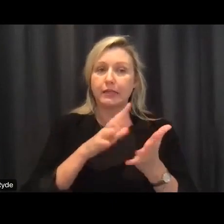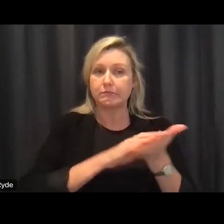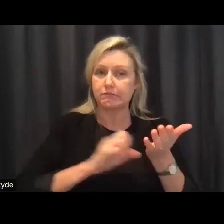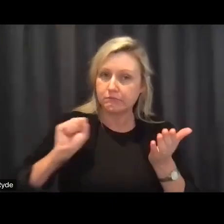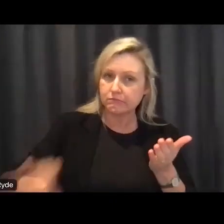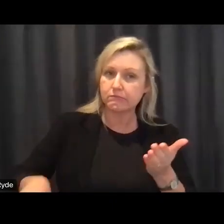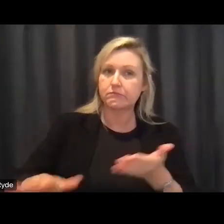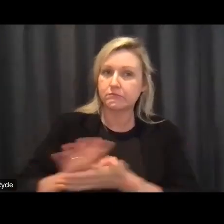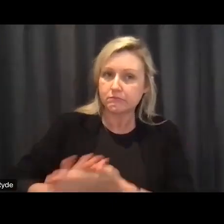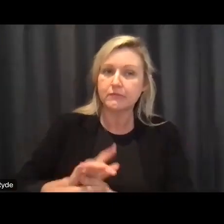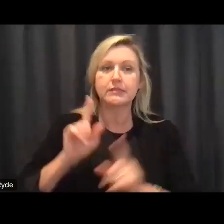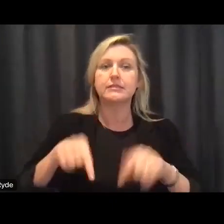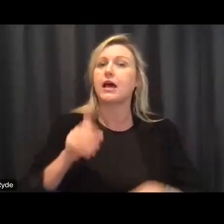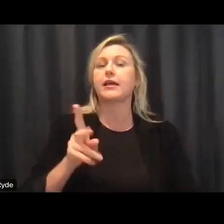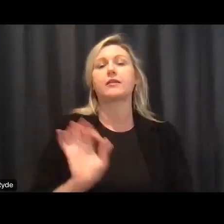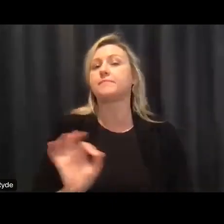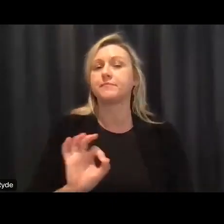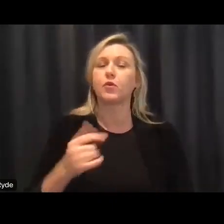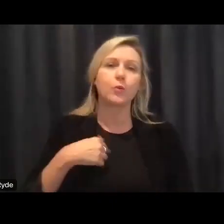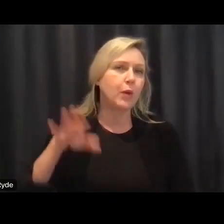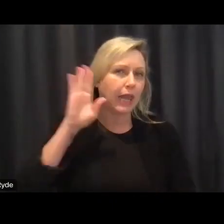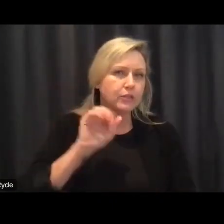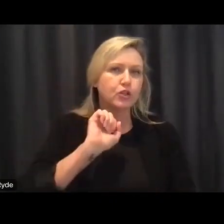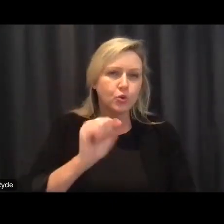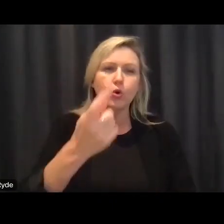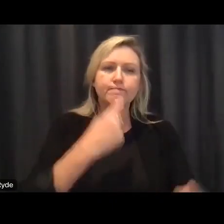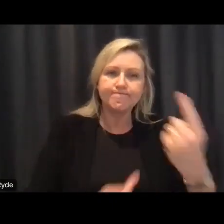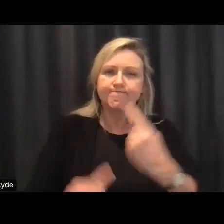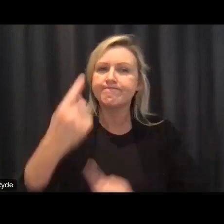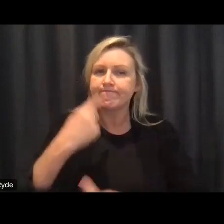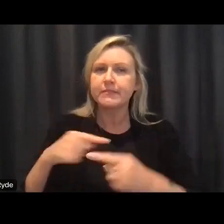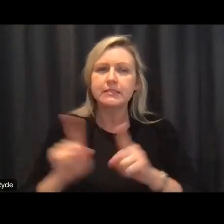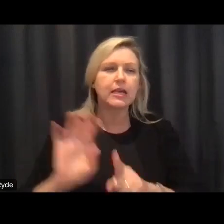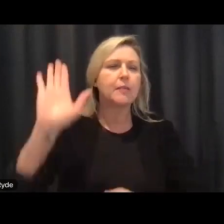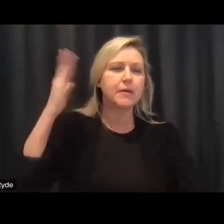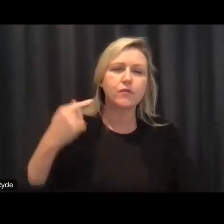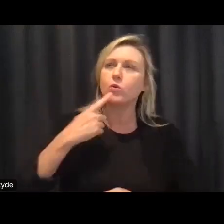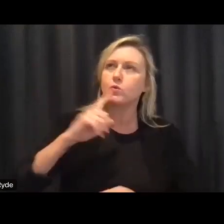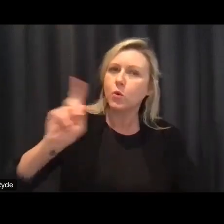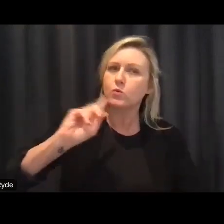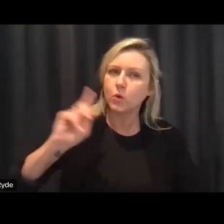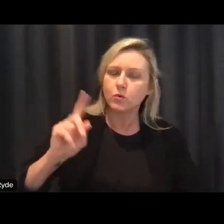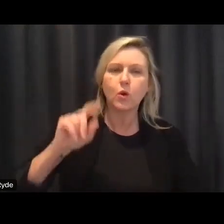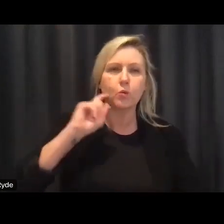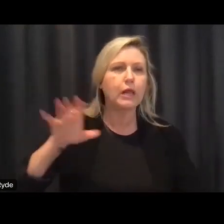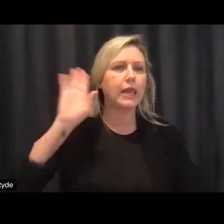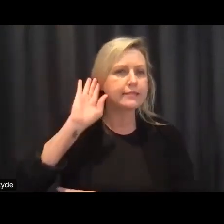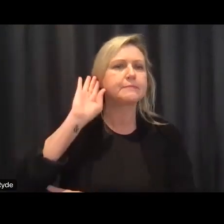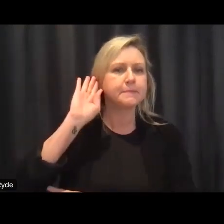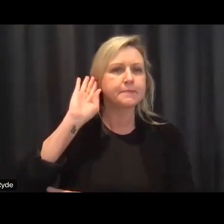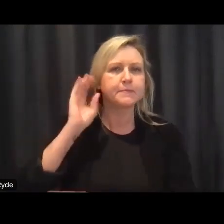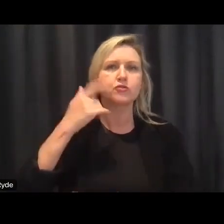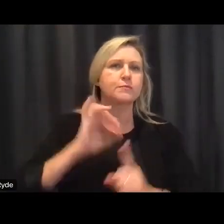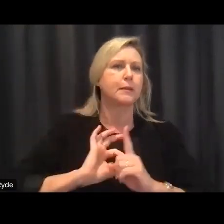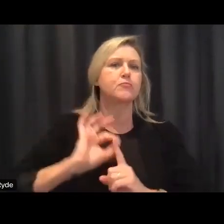that's been said before and everything you said before and and then build on that with you um so we